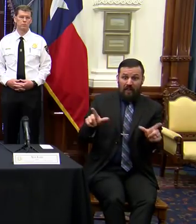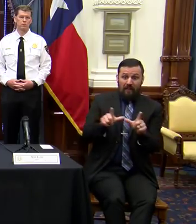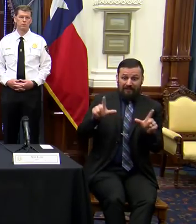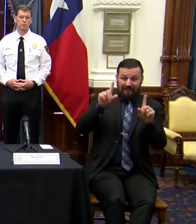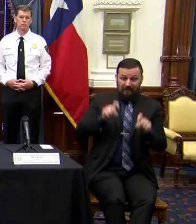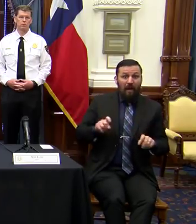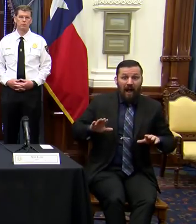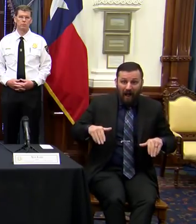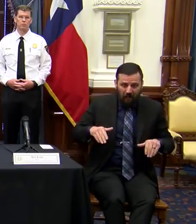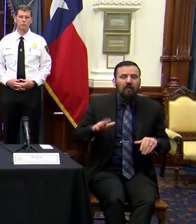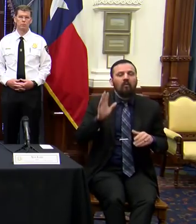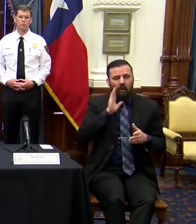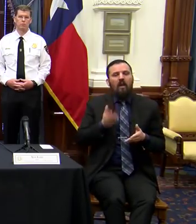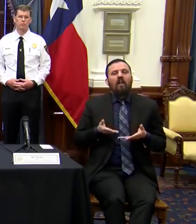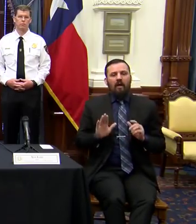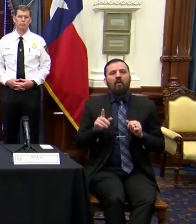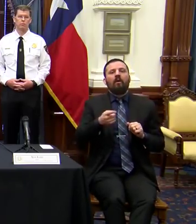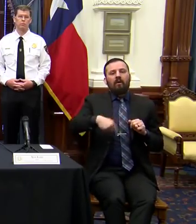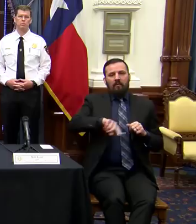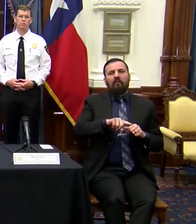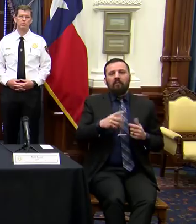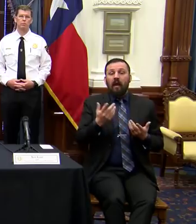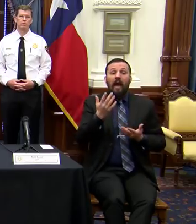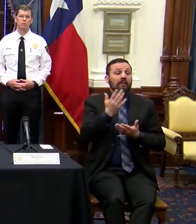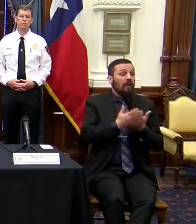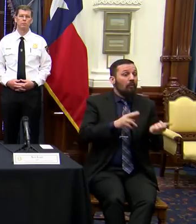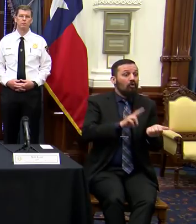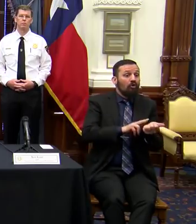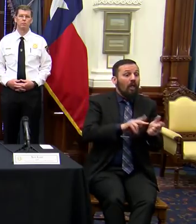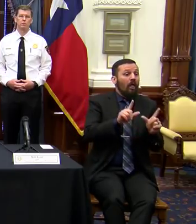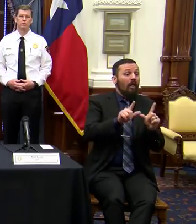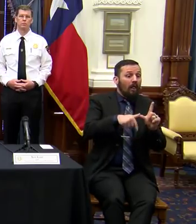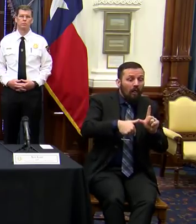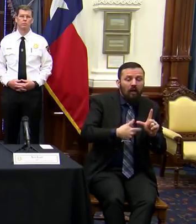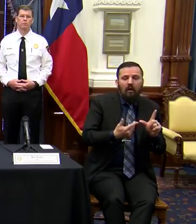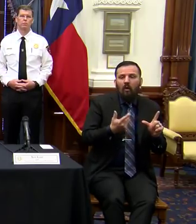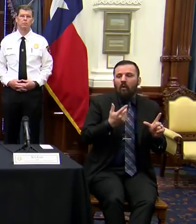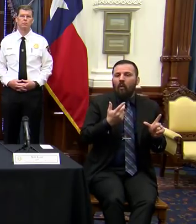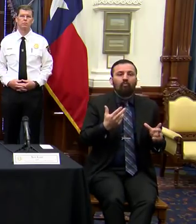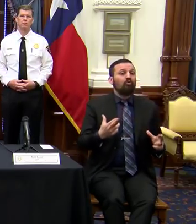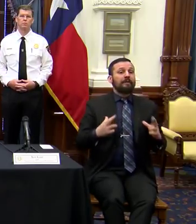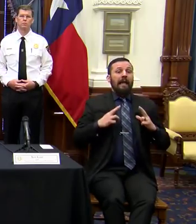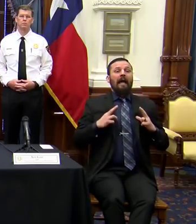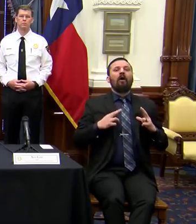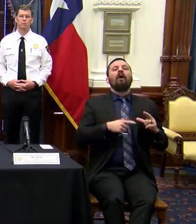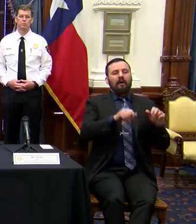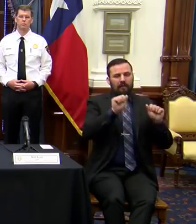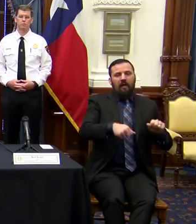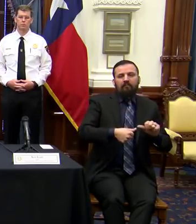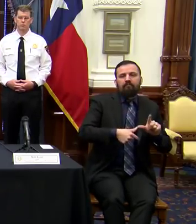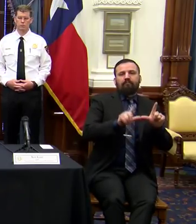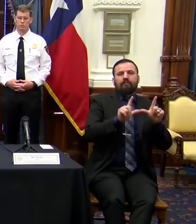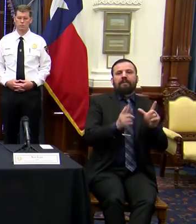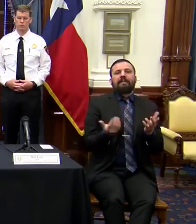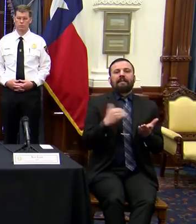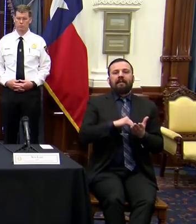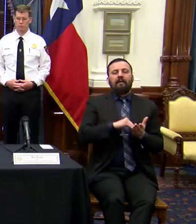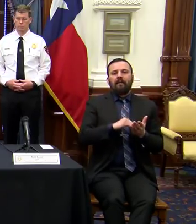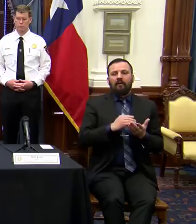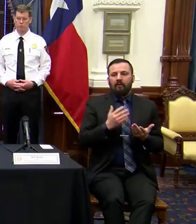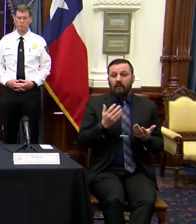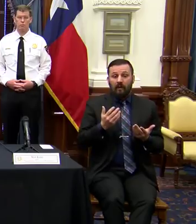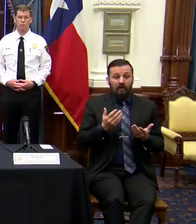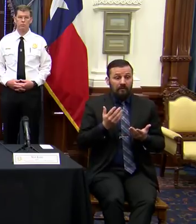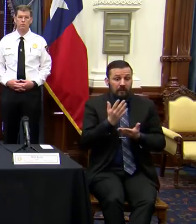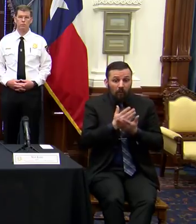It will allow nurses with inactive licenses or retired nurses to reactivate their licenses. It allows